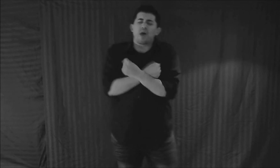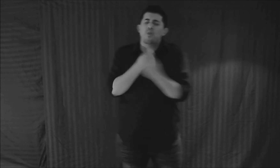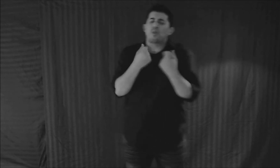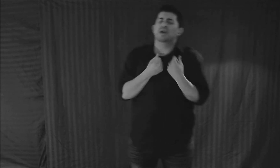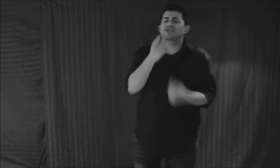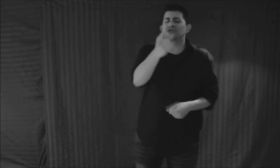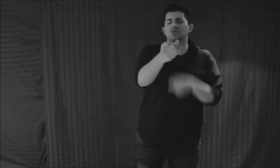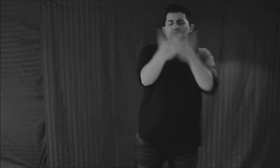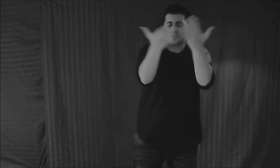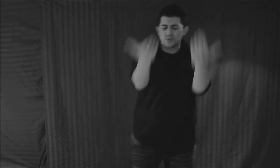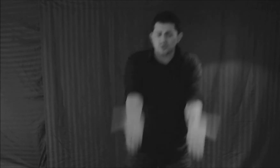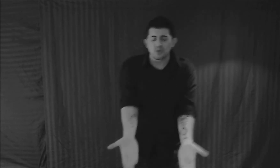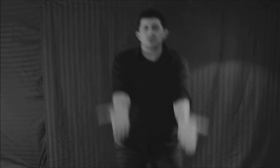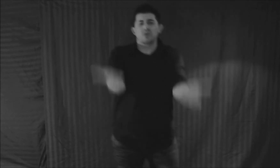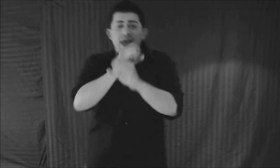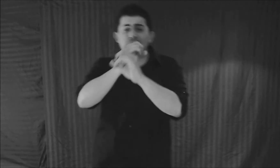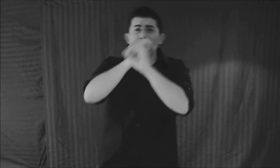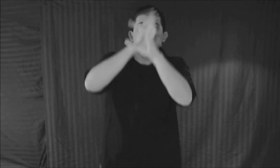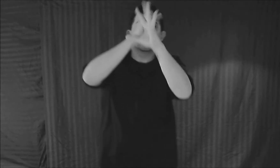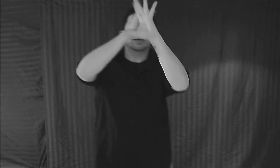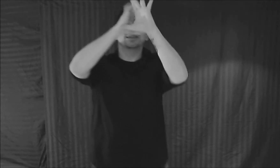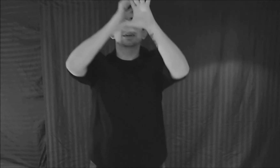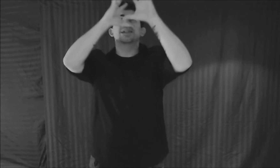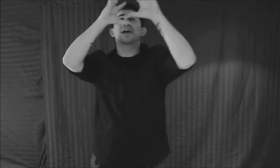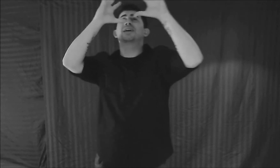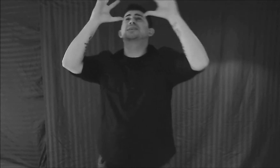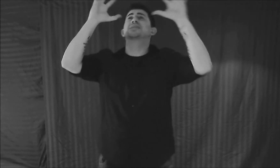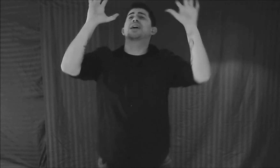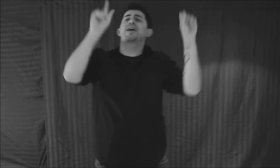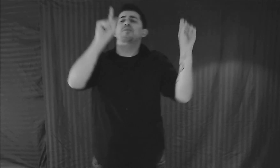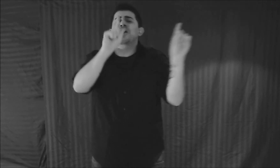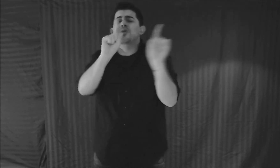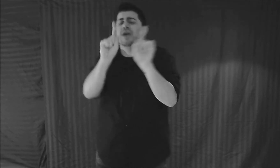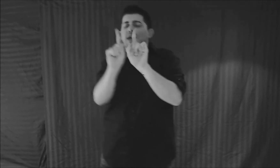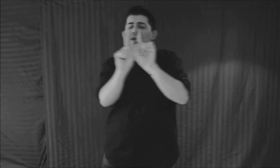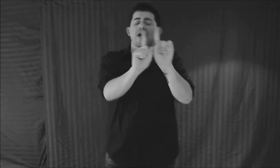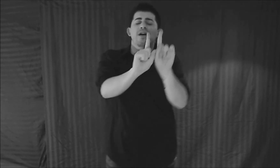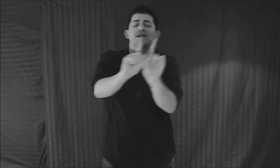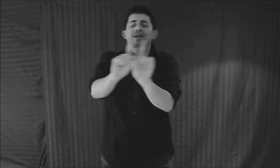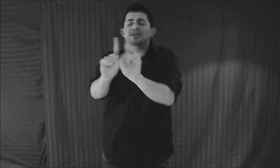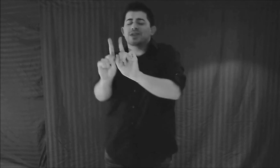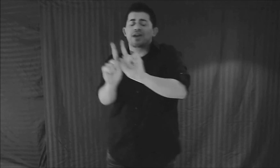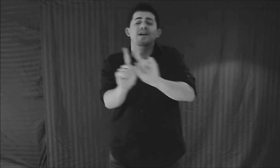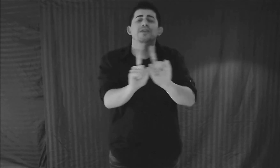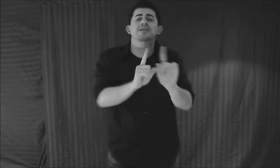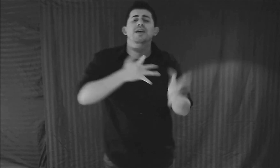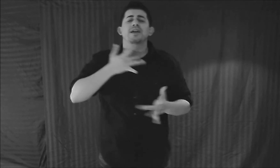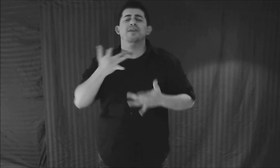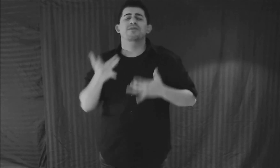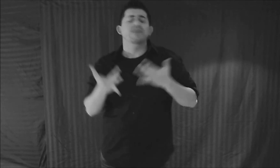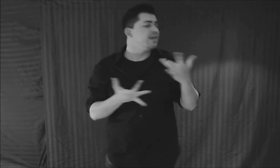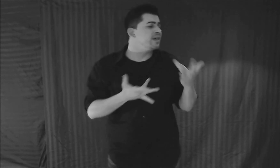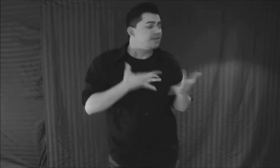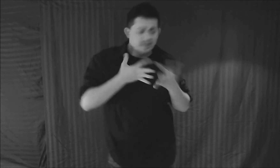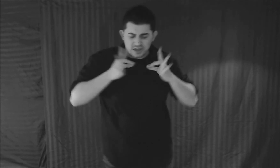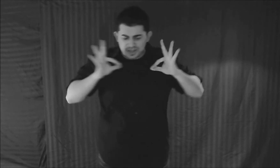I want you to leave my head in the clouds Got no weight on my shoulder I should be